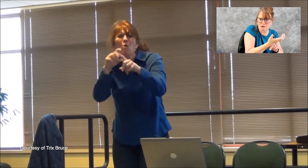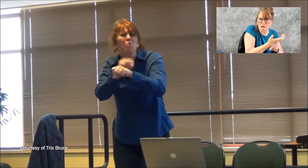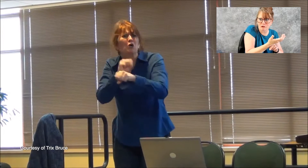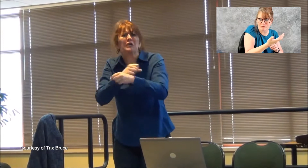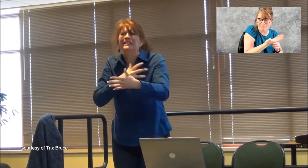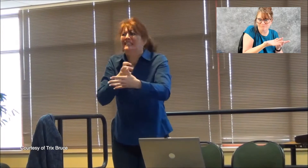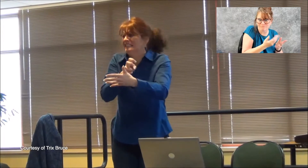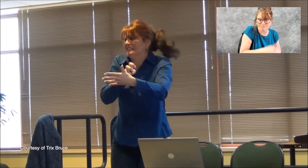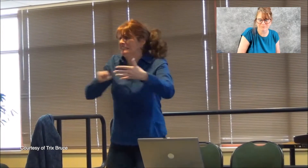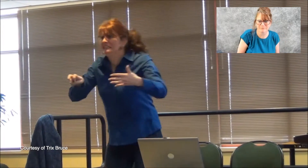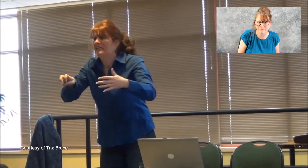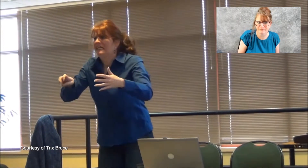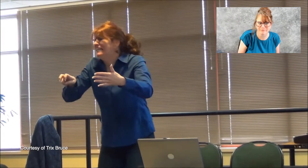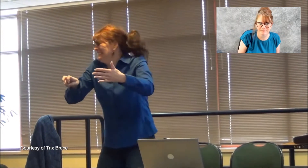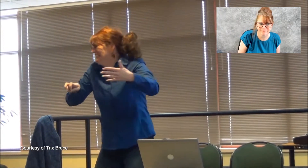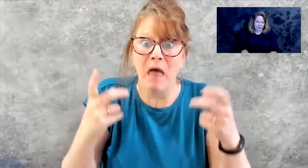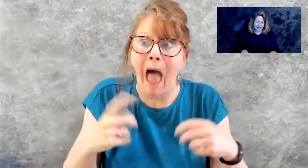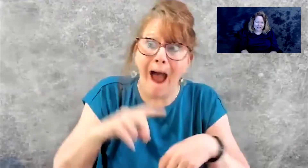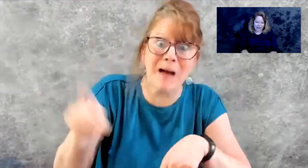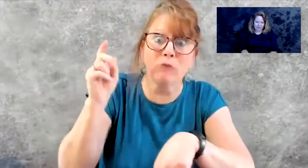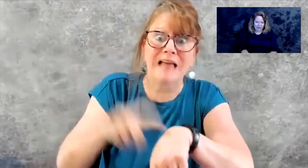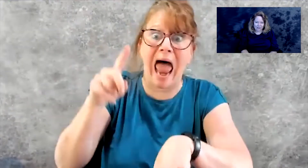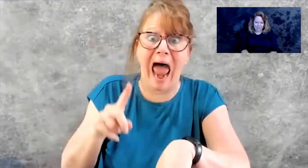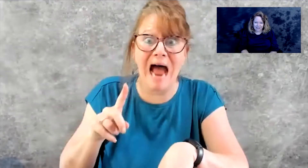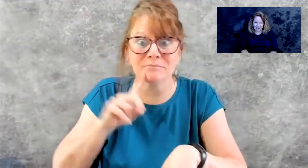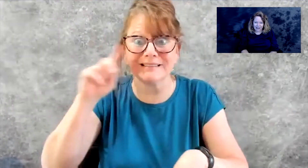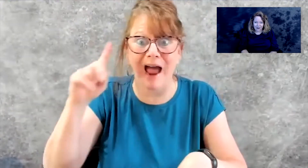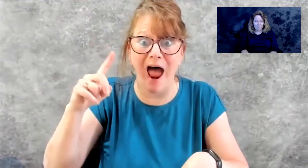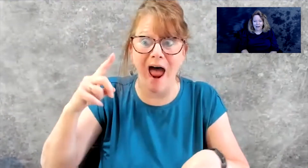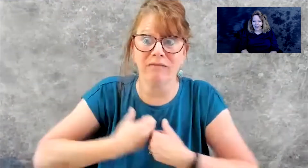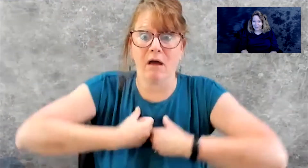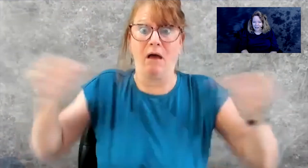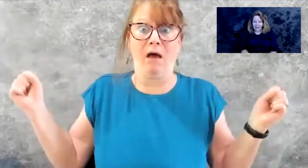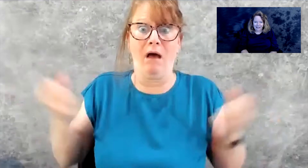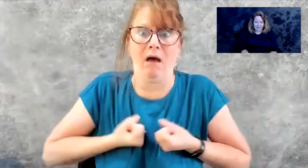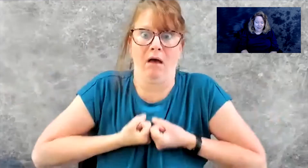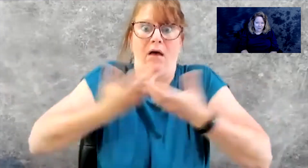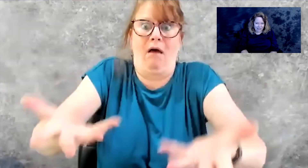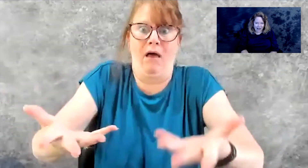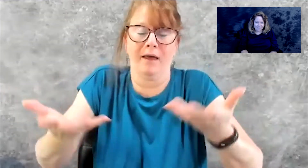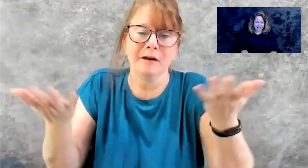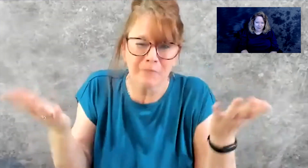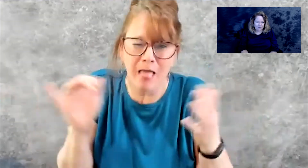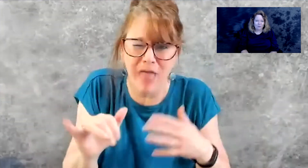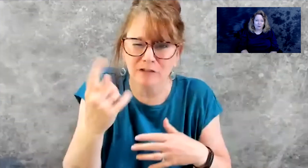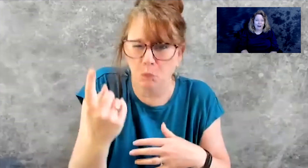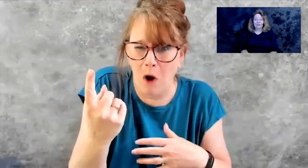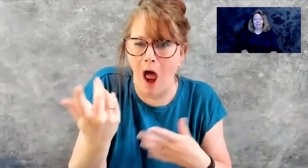culture and hearing culture. Several of them said, oh my gosh, it's about time that Deaf people are actually